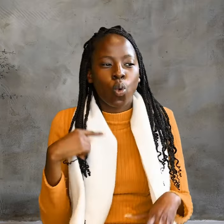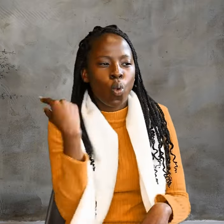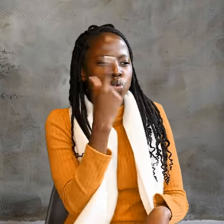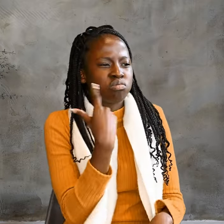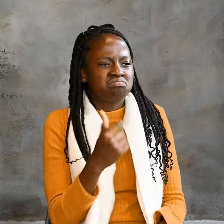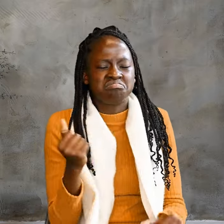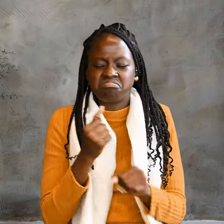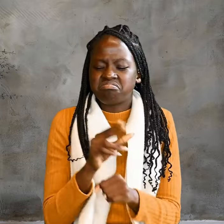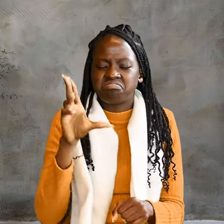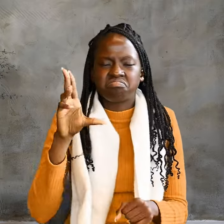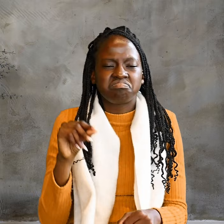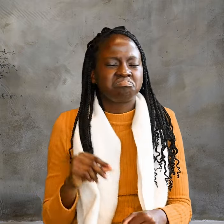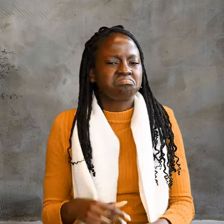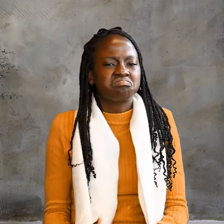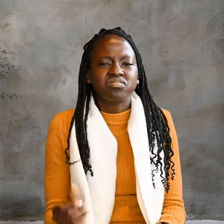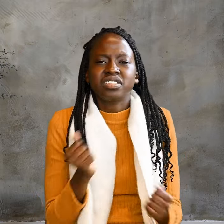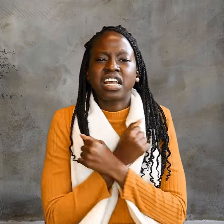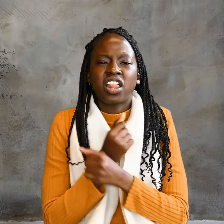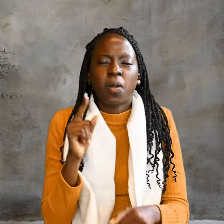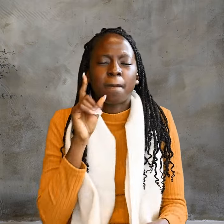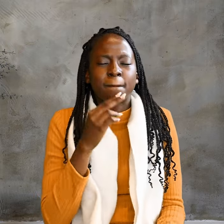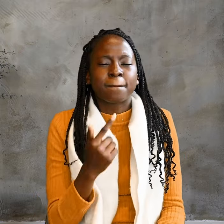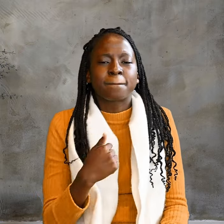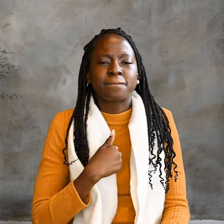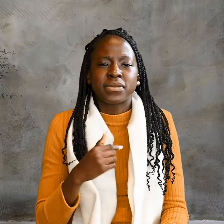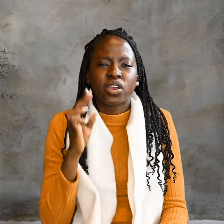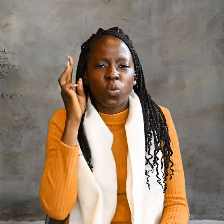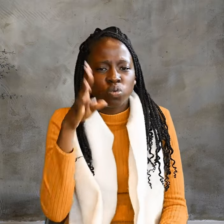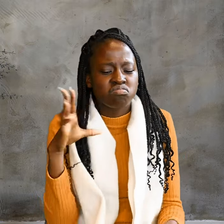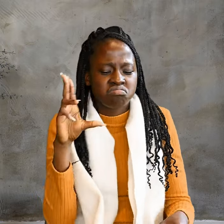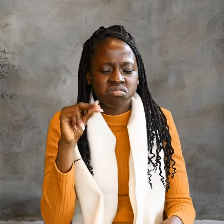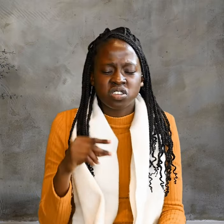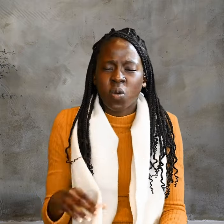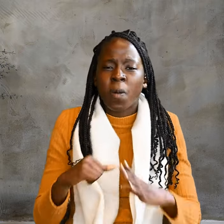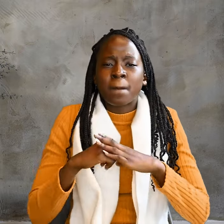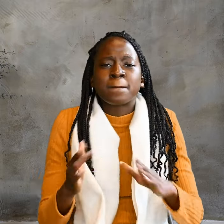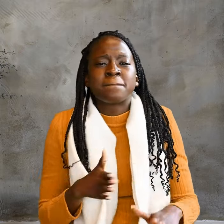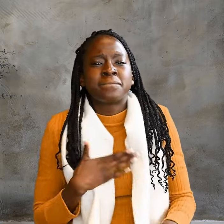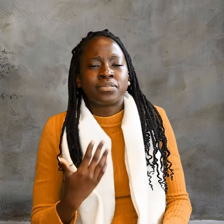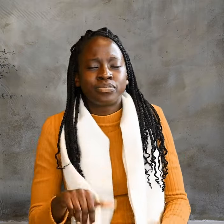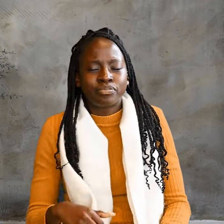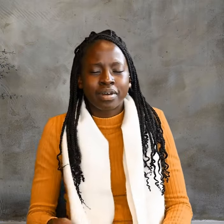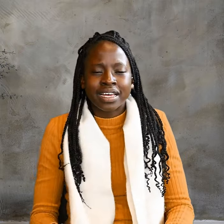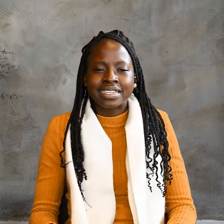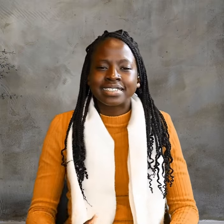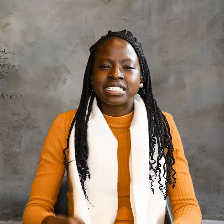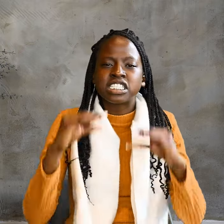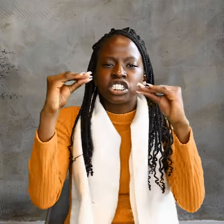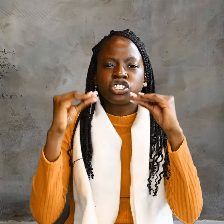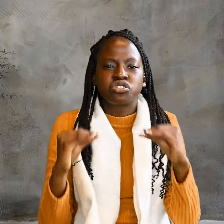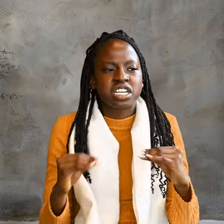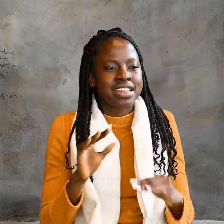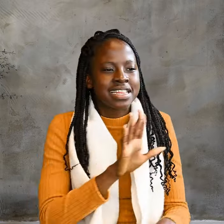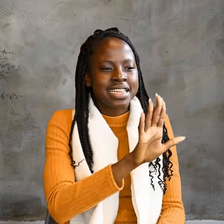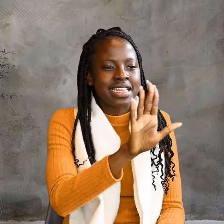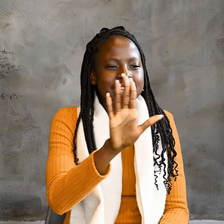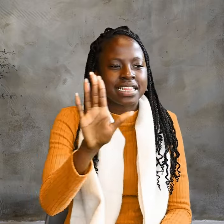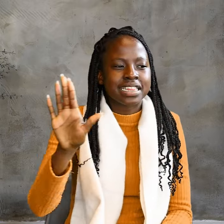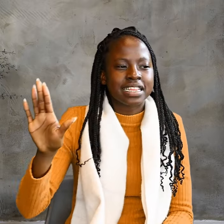teaching. These words you hear are not my own. They belong to the